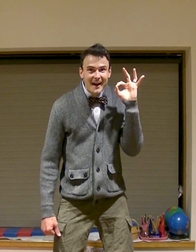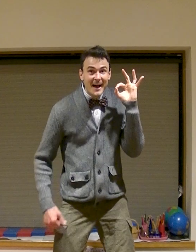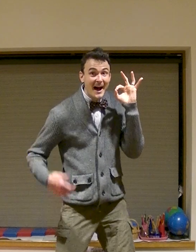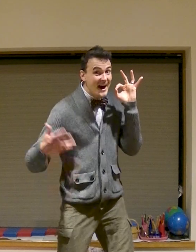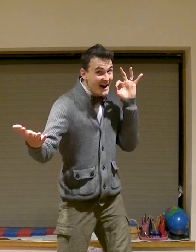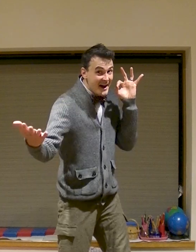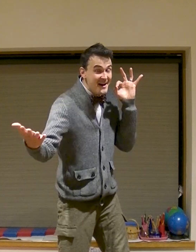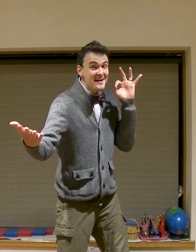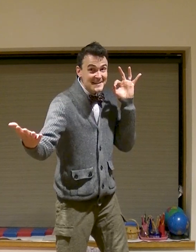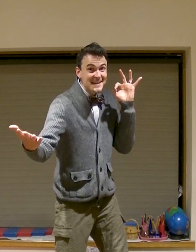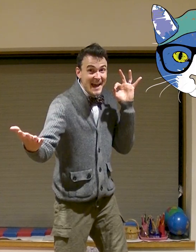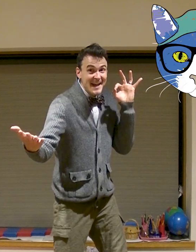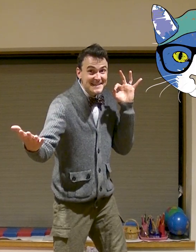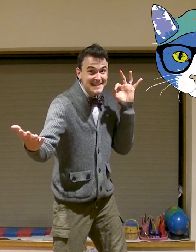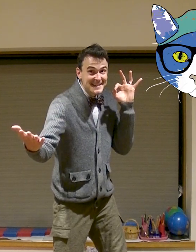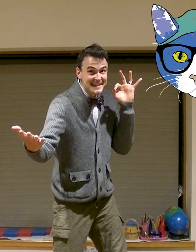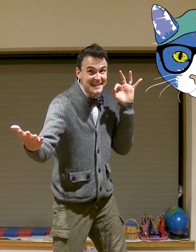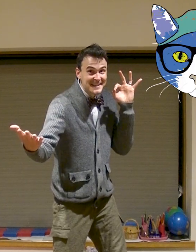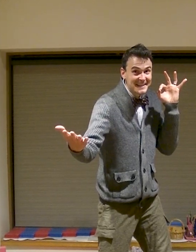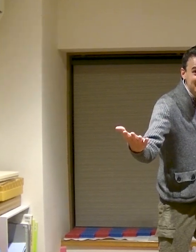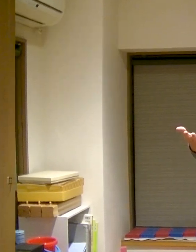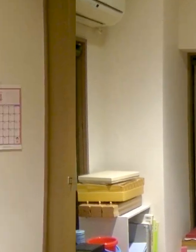a fox a a